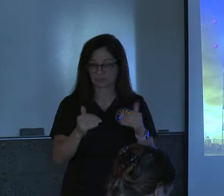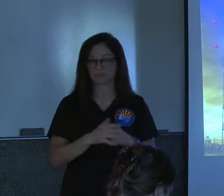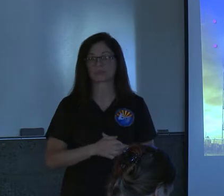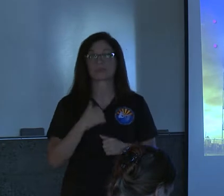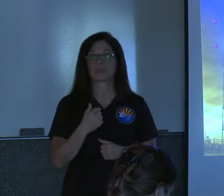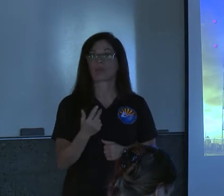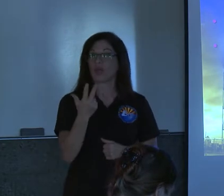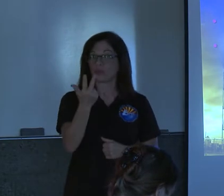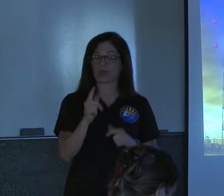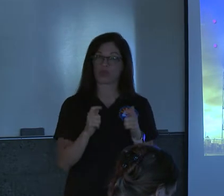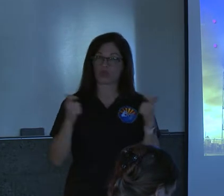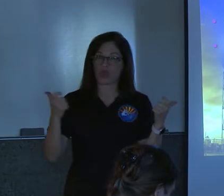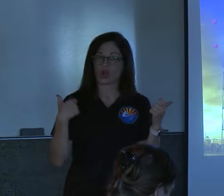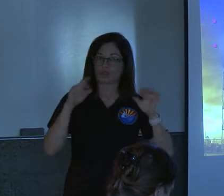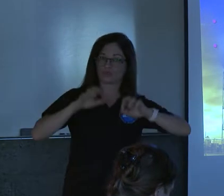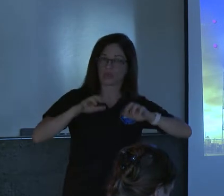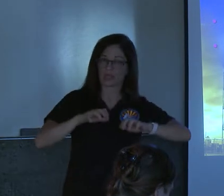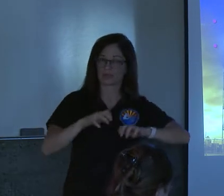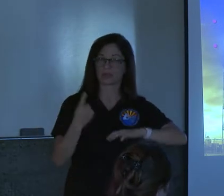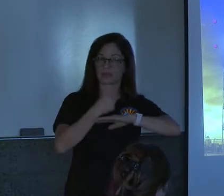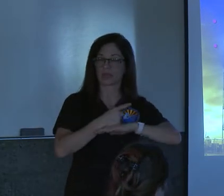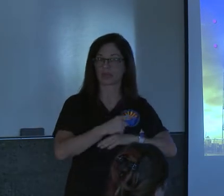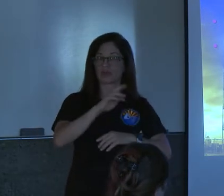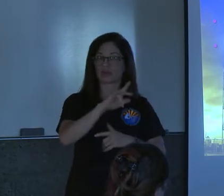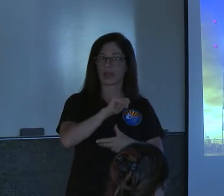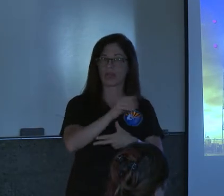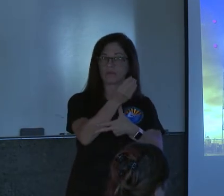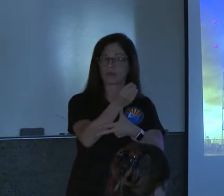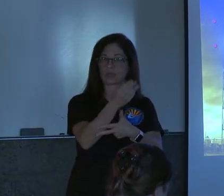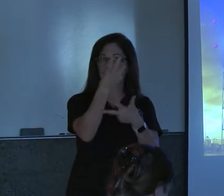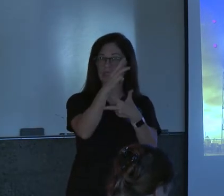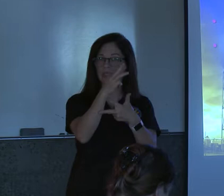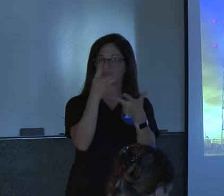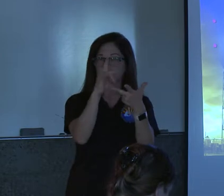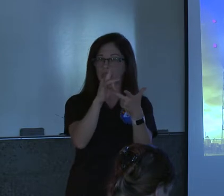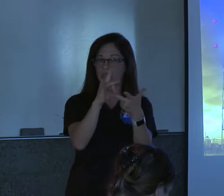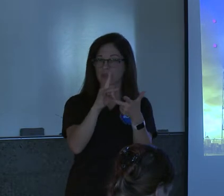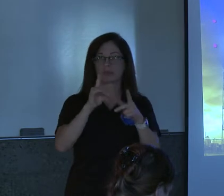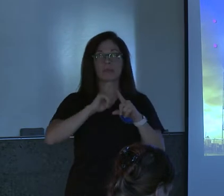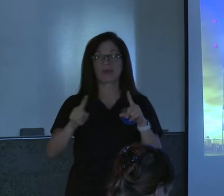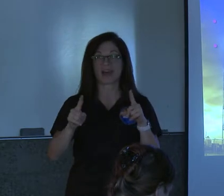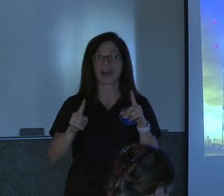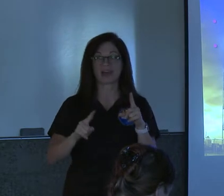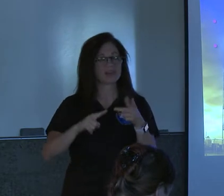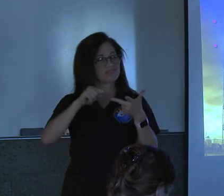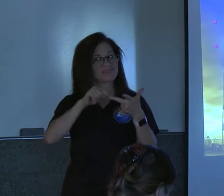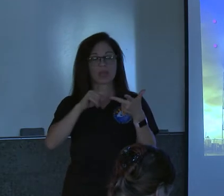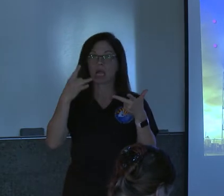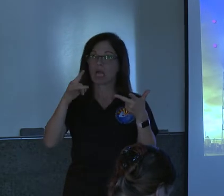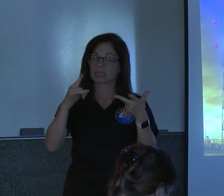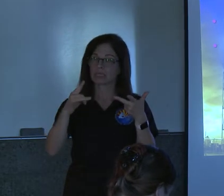had three large events july 14th 16th and 18th we really can't talk about the flooding on the 18th